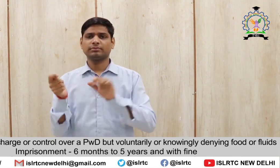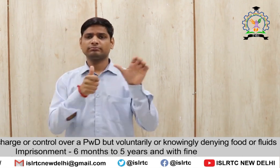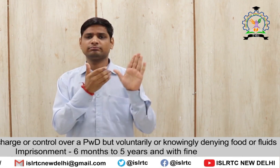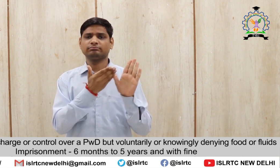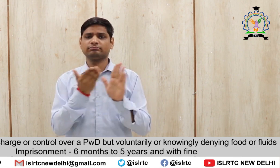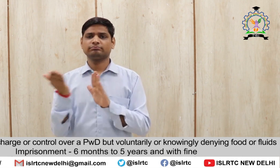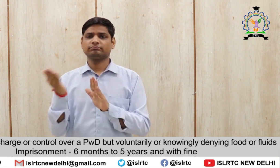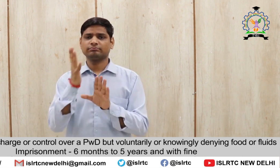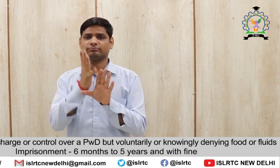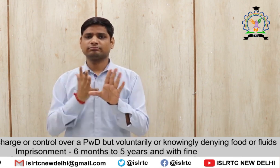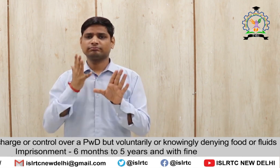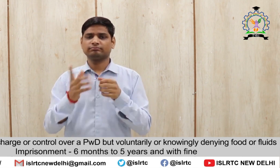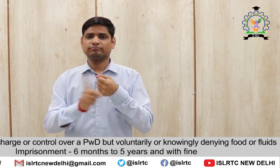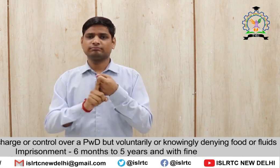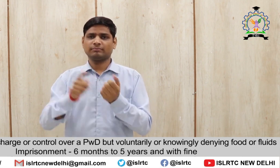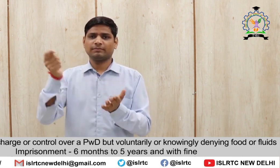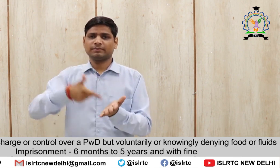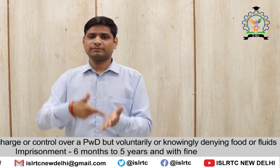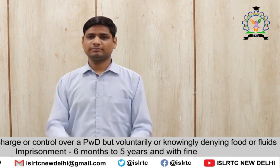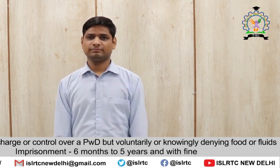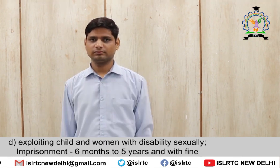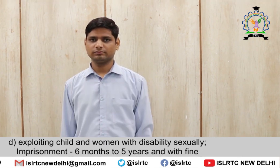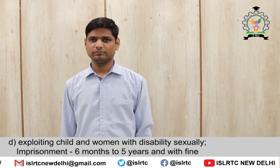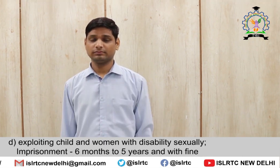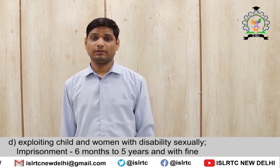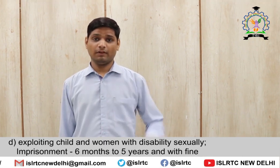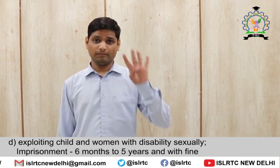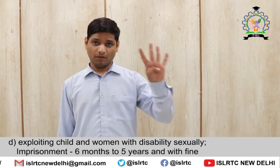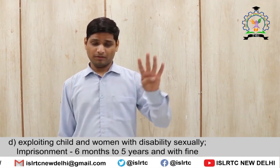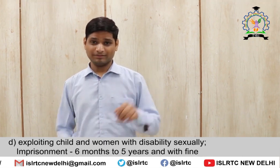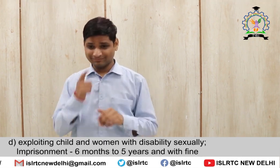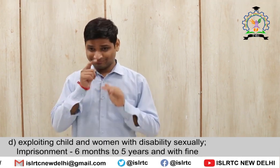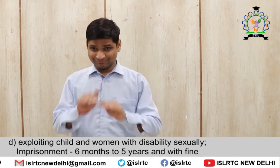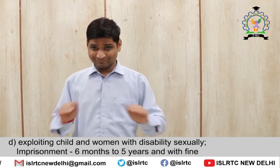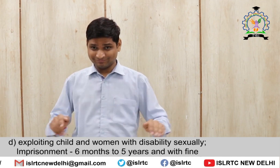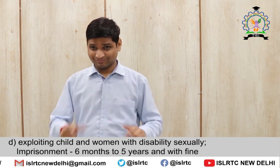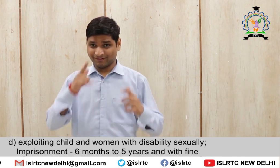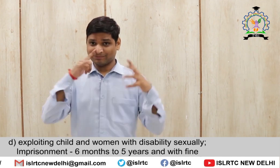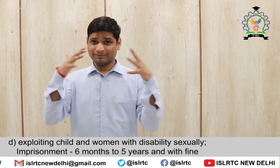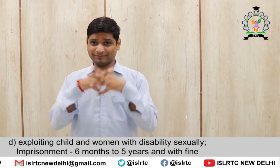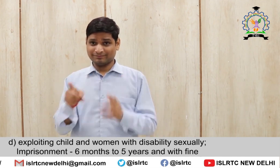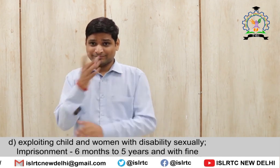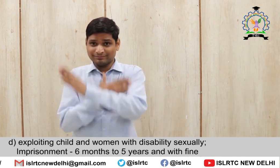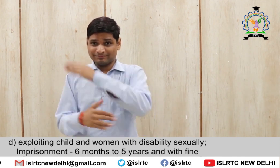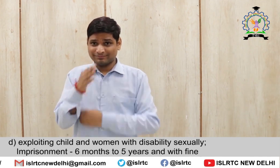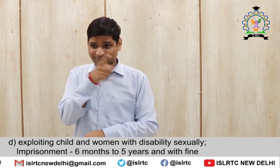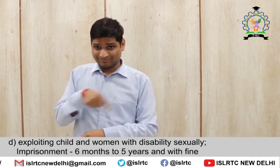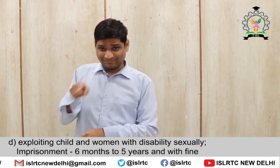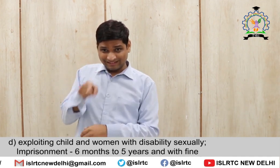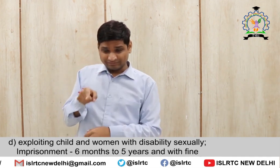Imprisonment, 6 months to 5 years and with fine D. Exploiting child and women with disability